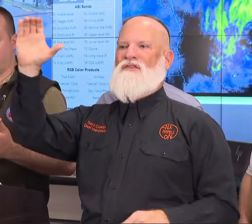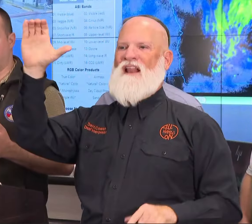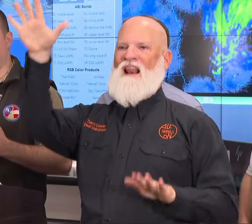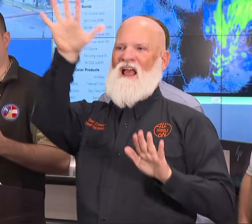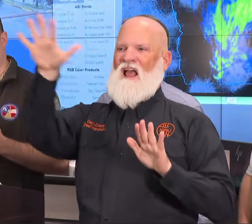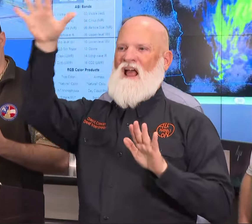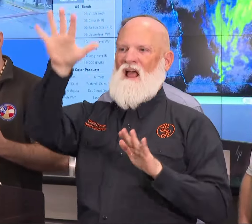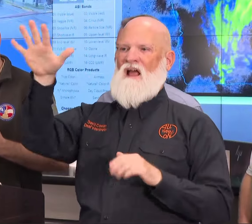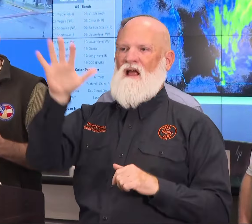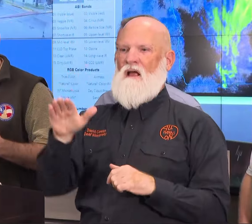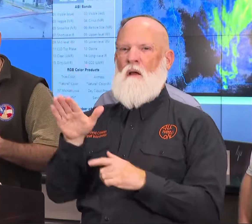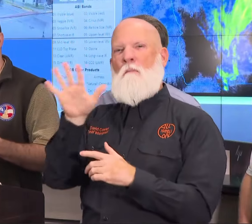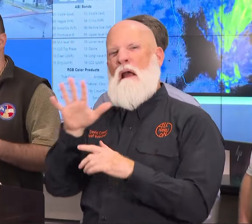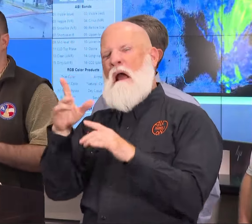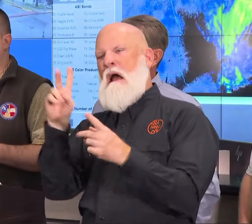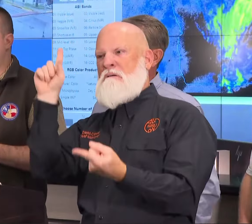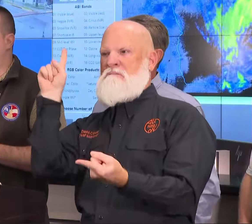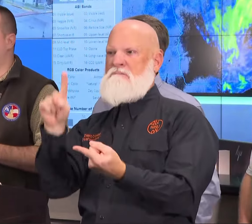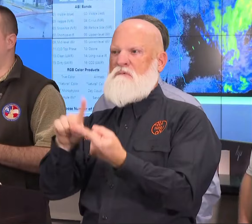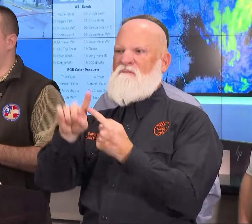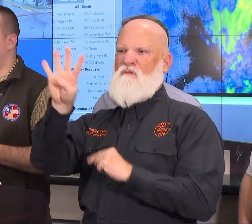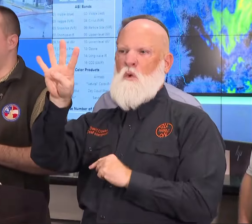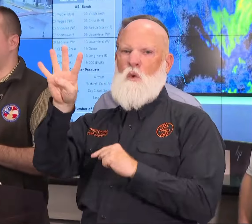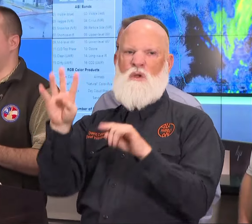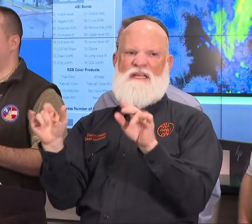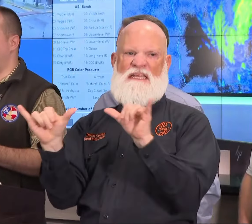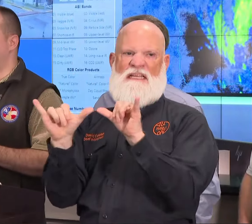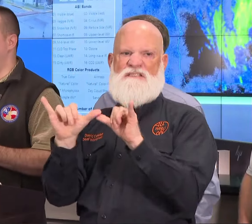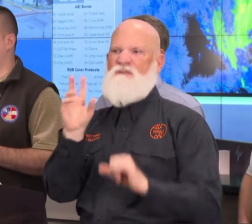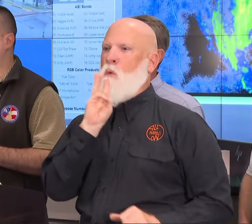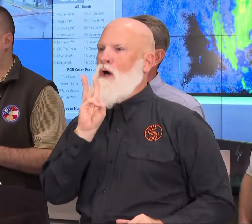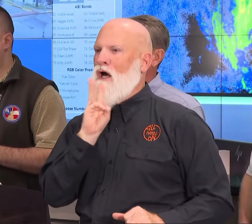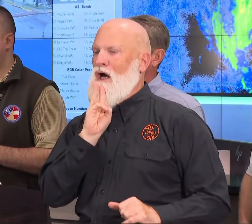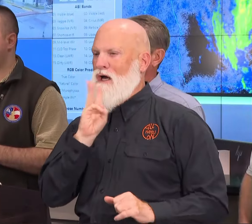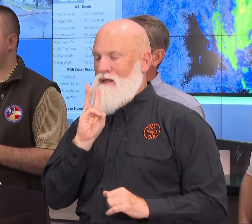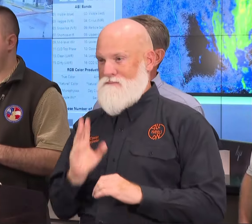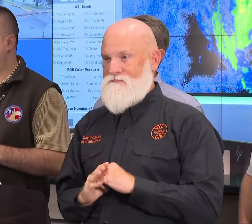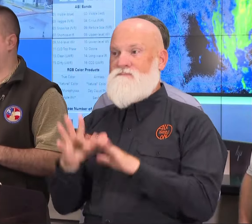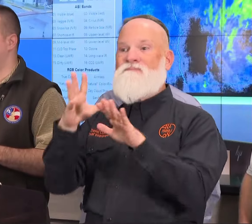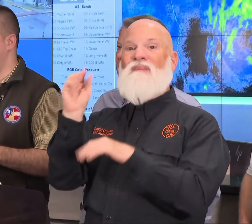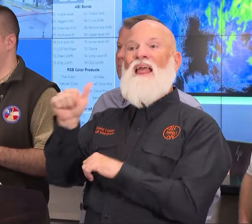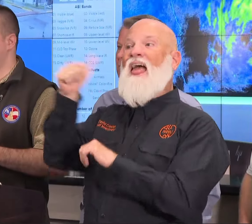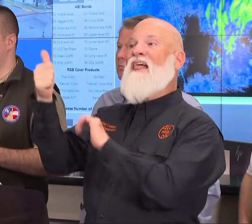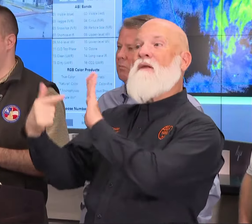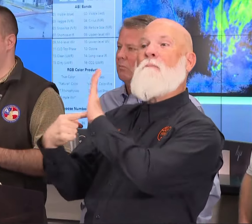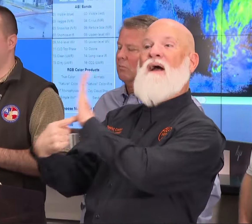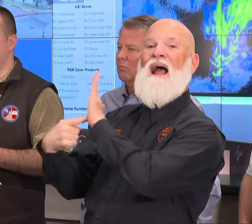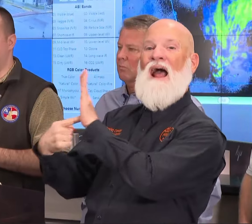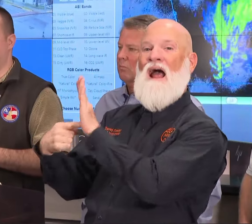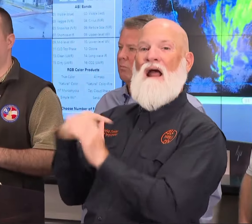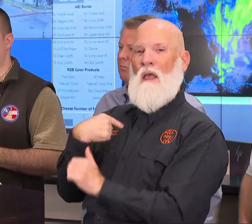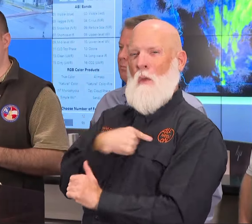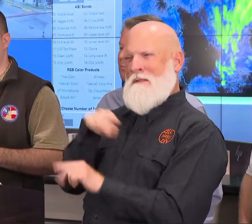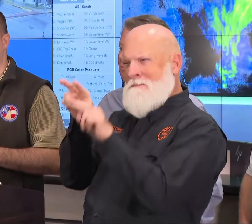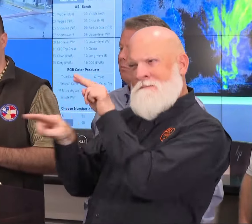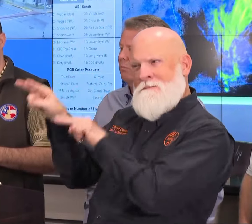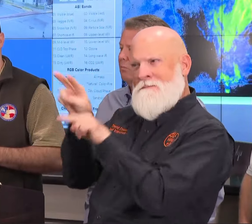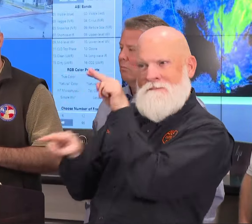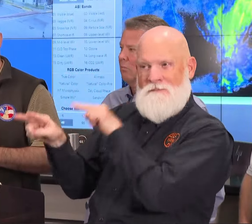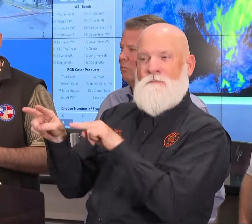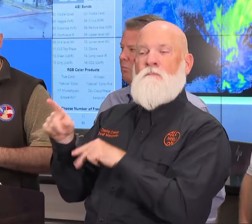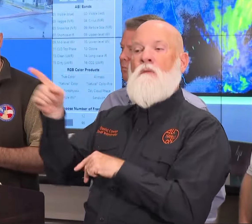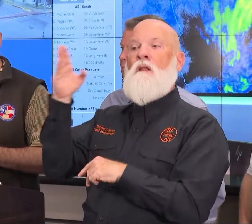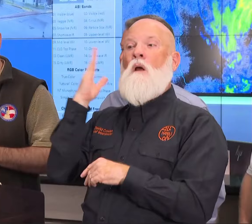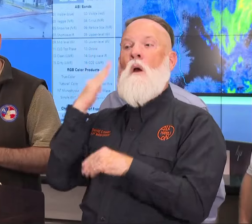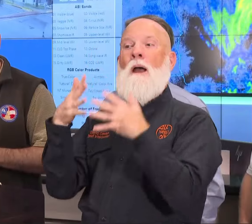wraparound moisture before that happens. There are also reliable models, one in particular, the American GFS model, which has had a good handle